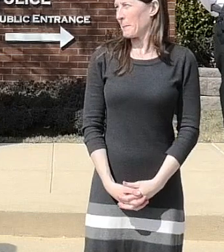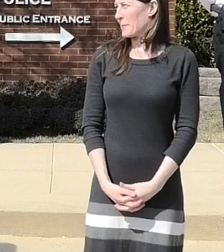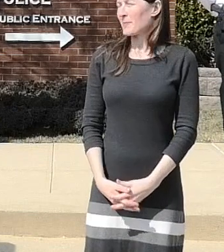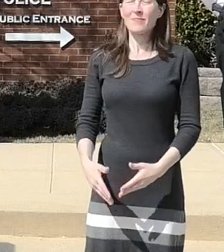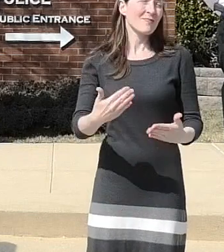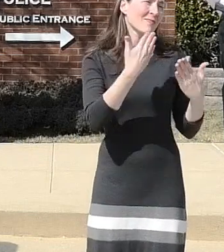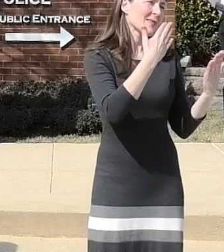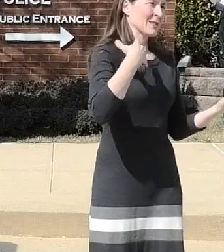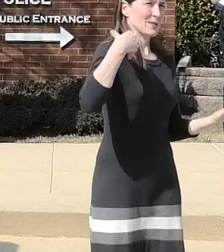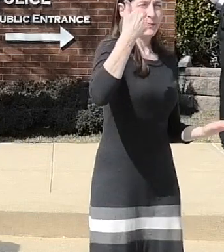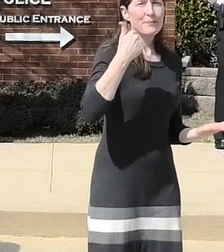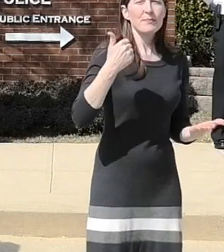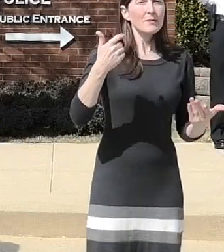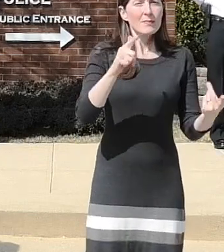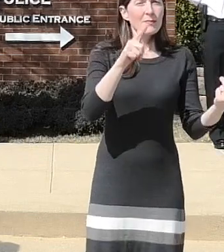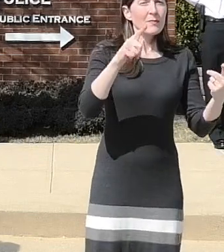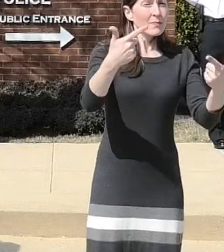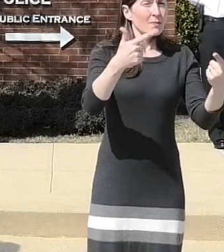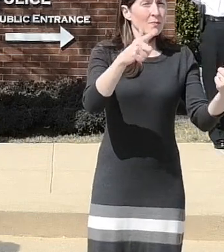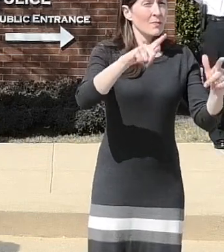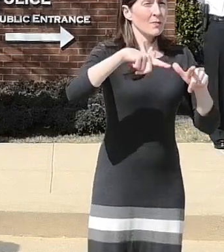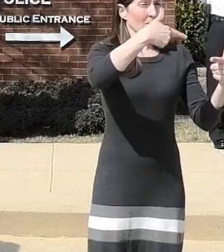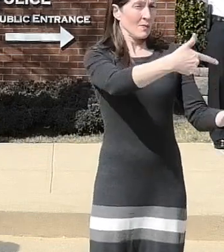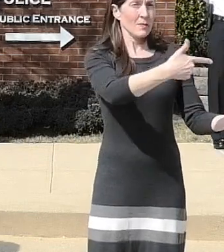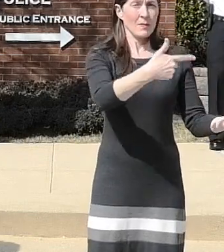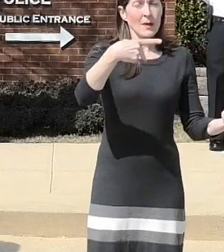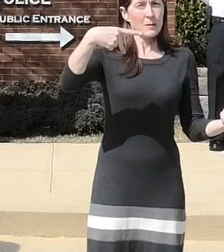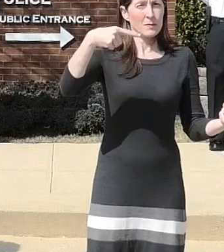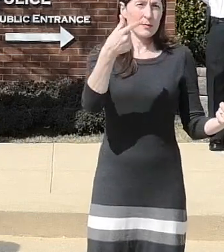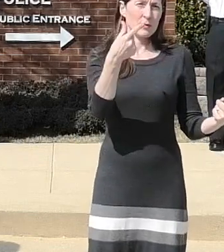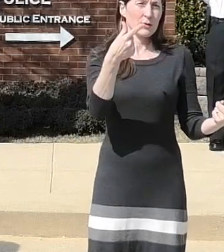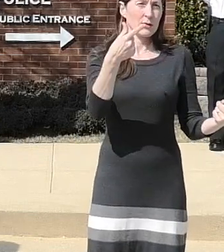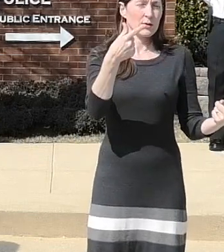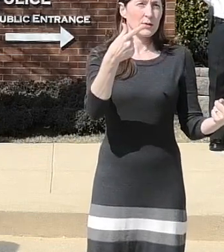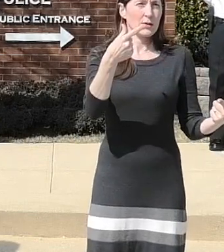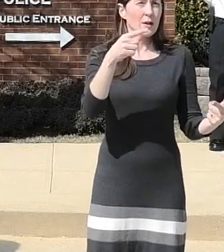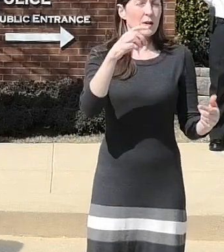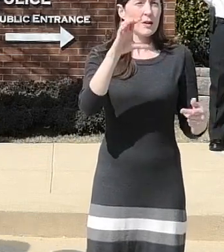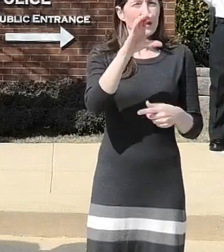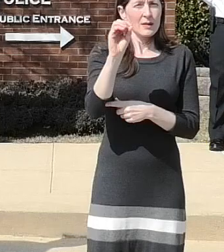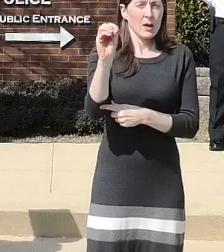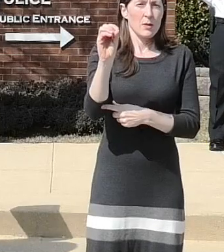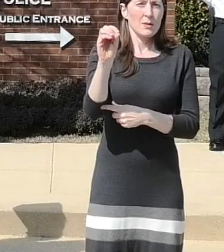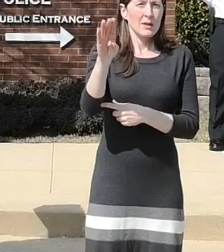chief next we'll call to the podium prince george's county fire chief tiffany green